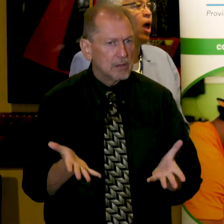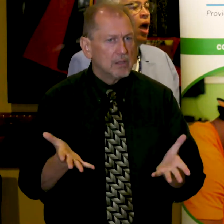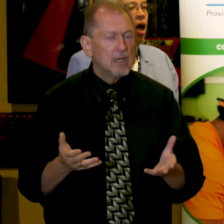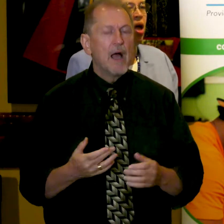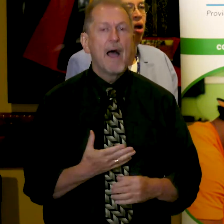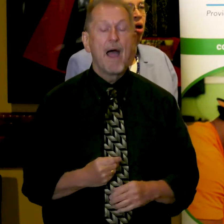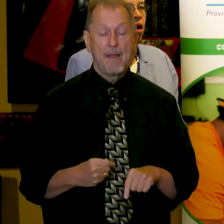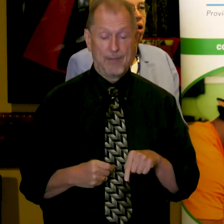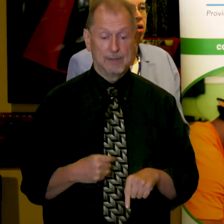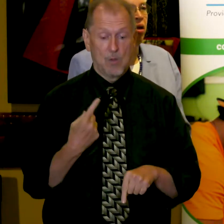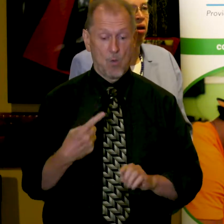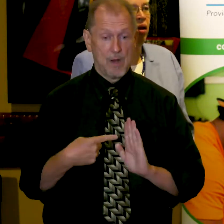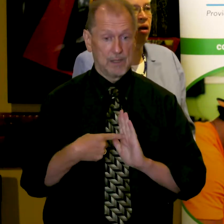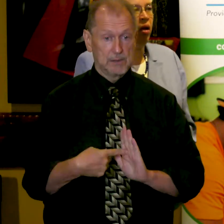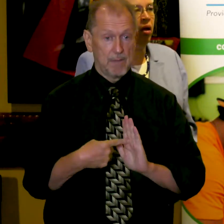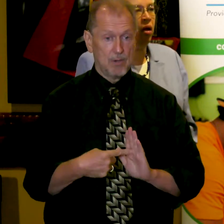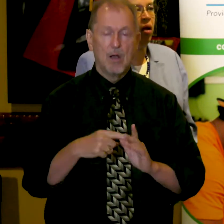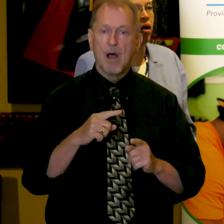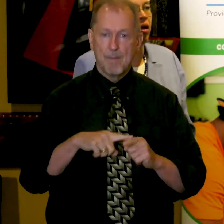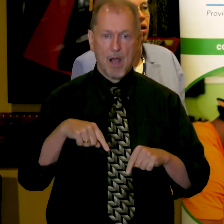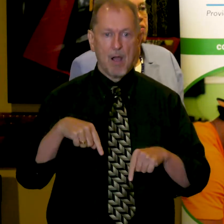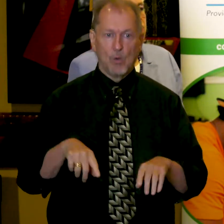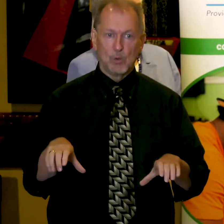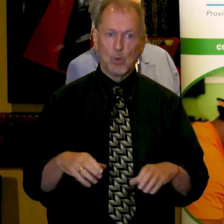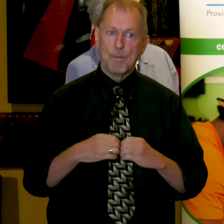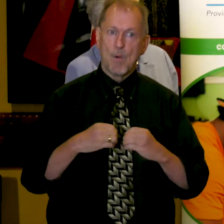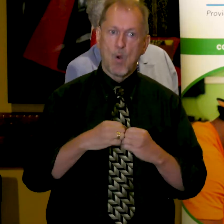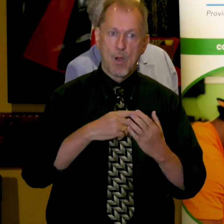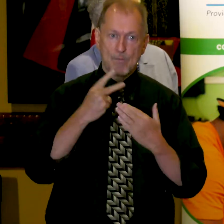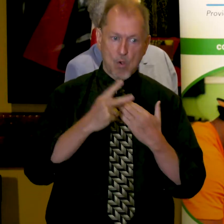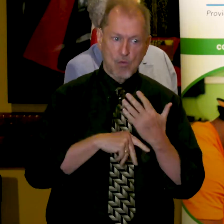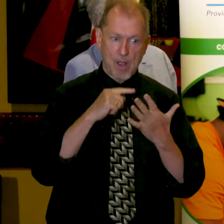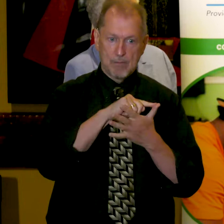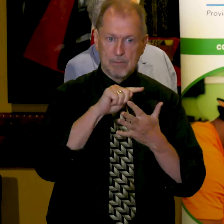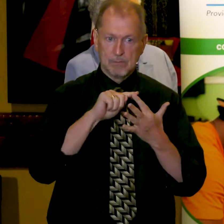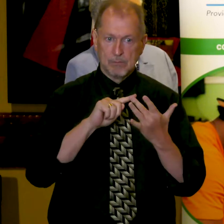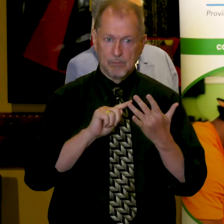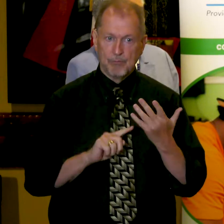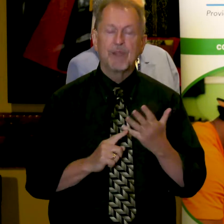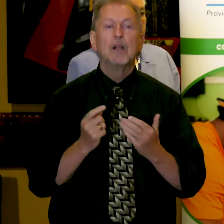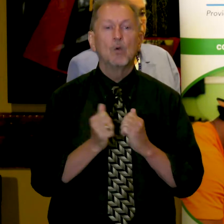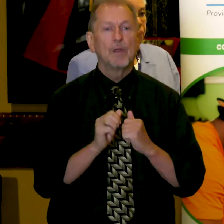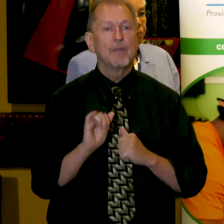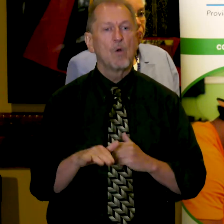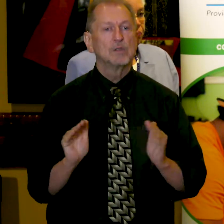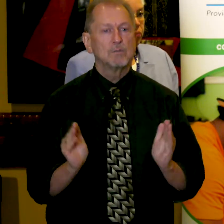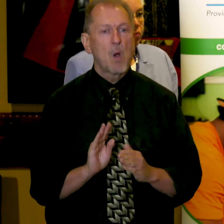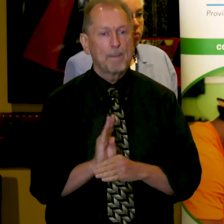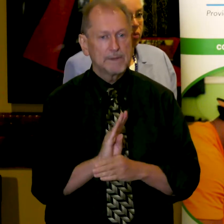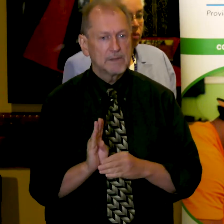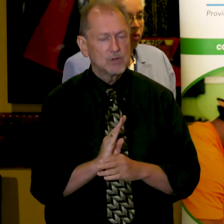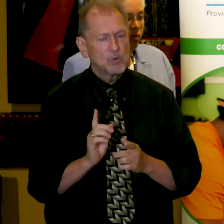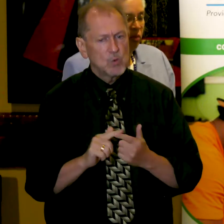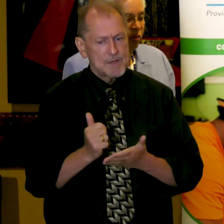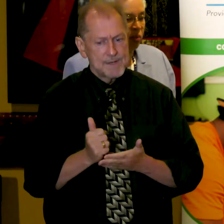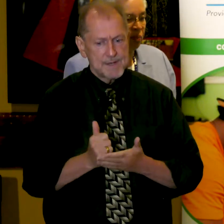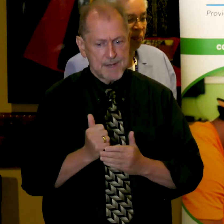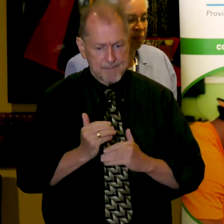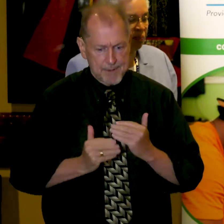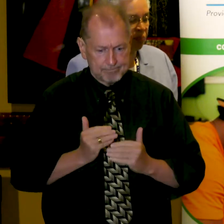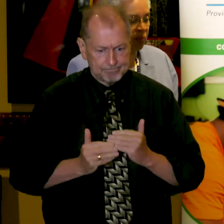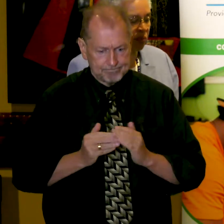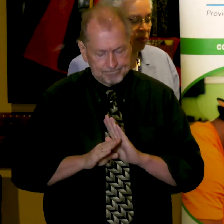very small example of what we've done with our small businesses and helping create and